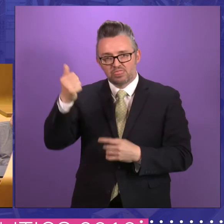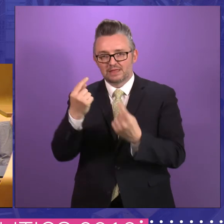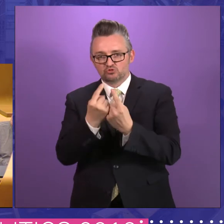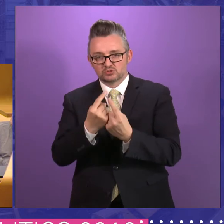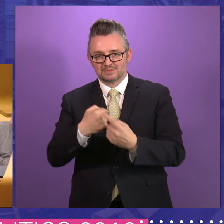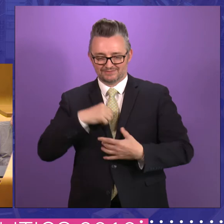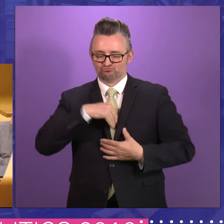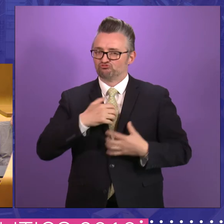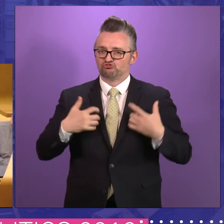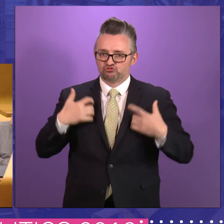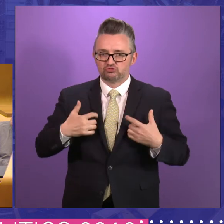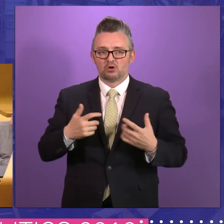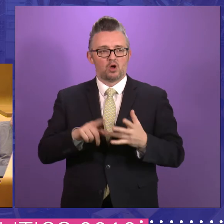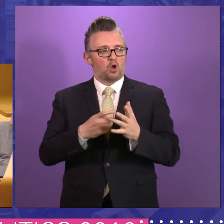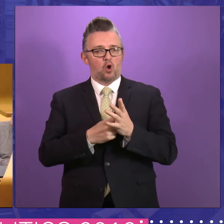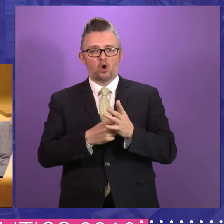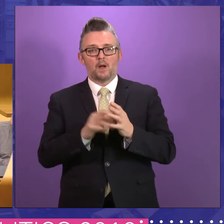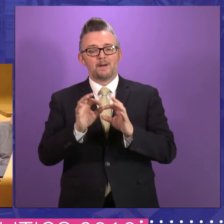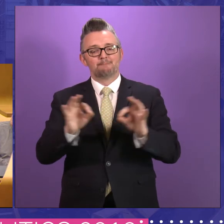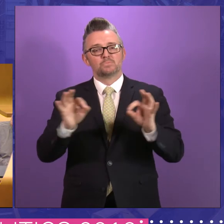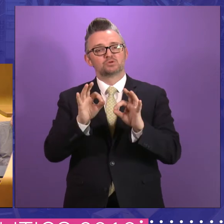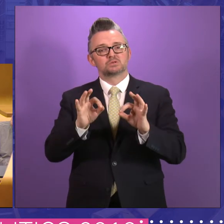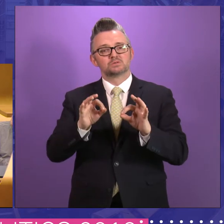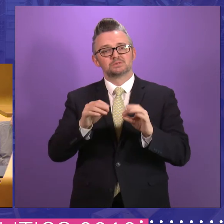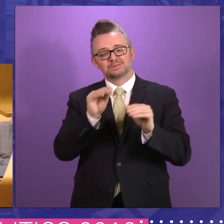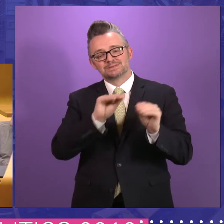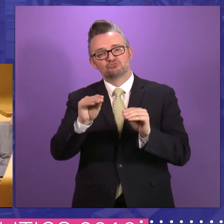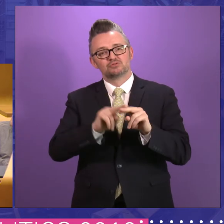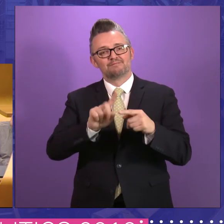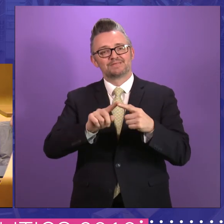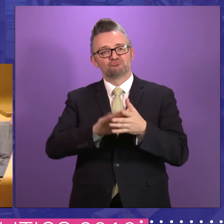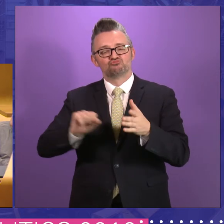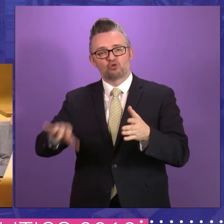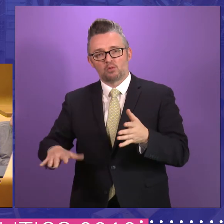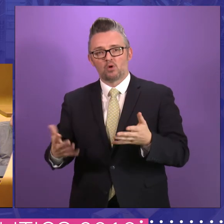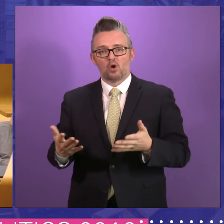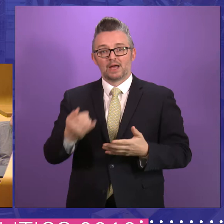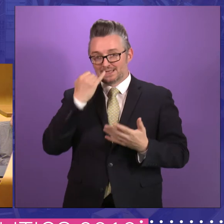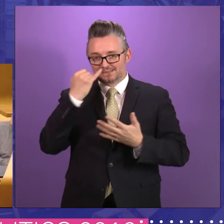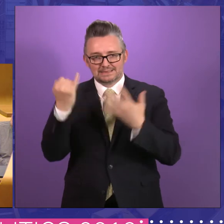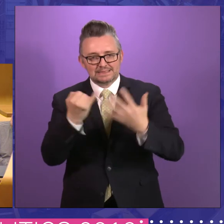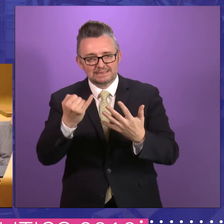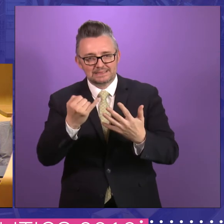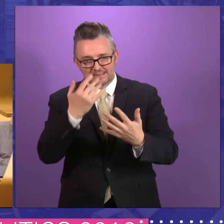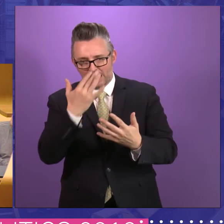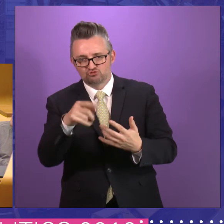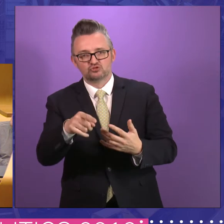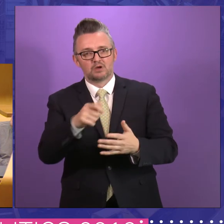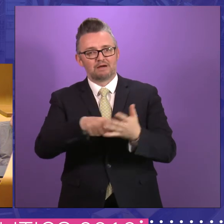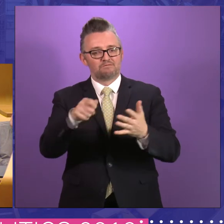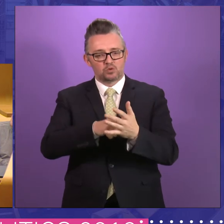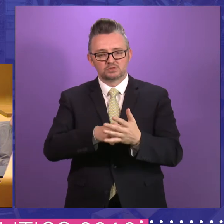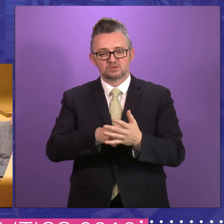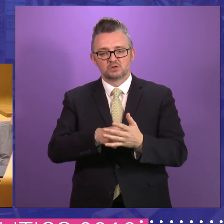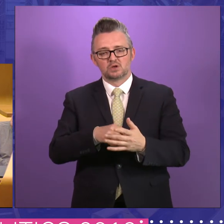quite passionate about, or even the scrapping of music tuition, know, just with discussion of 16 year old votes, um, and how,